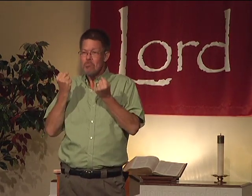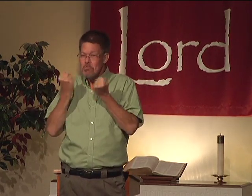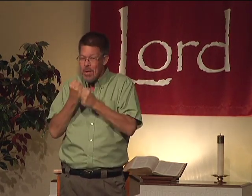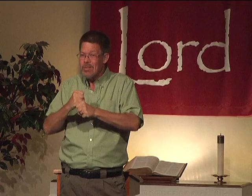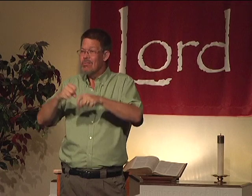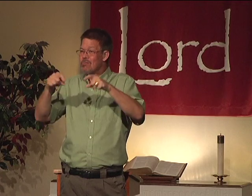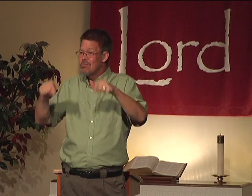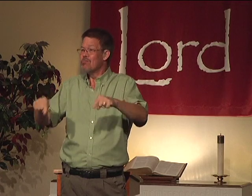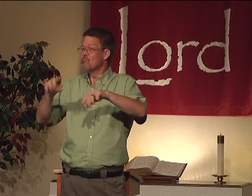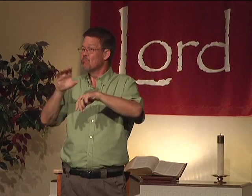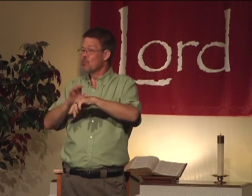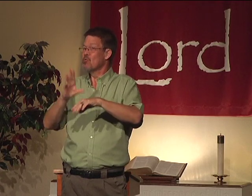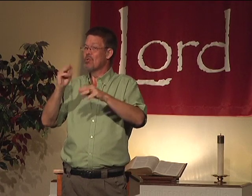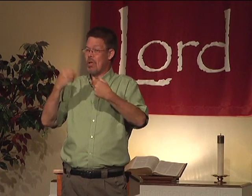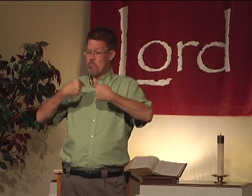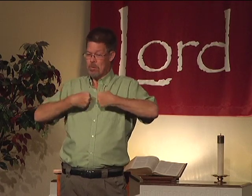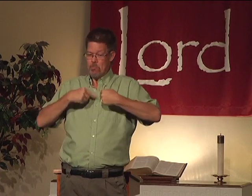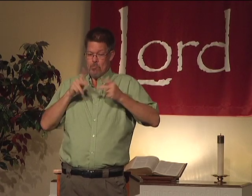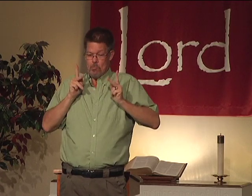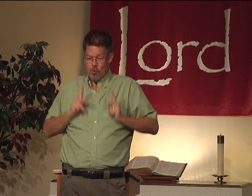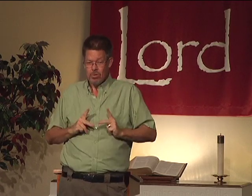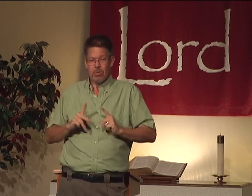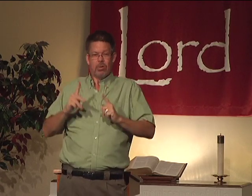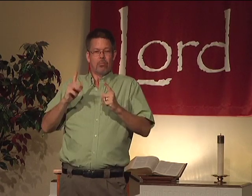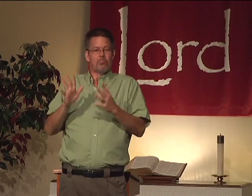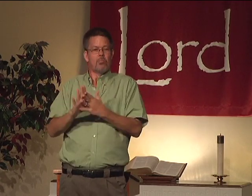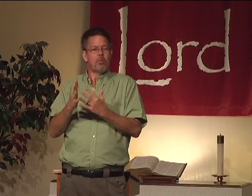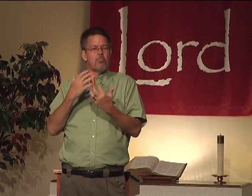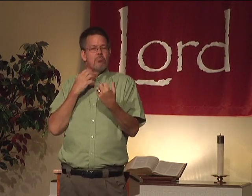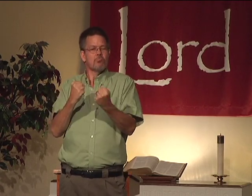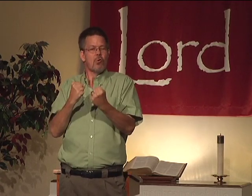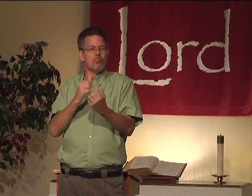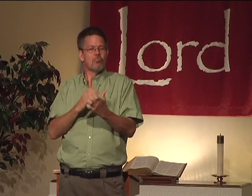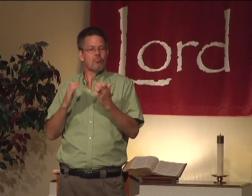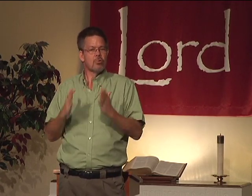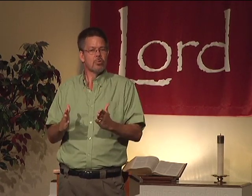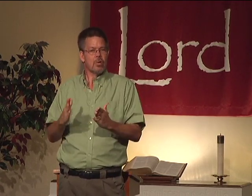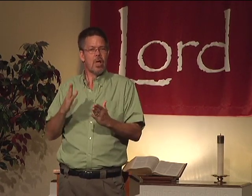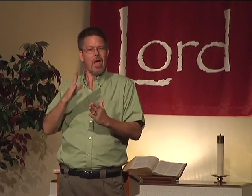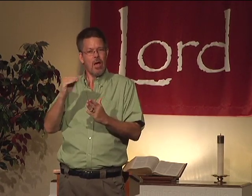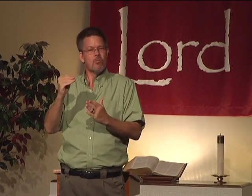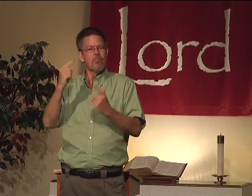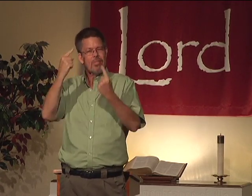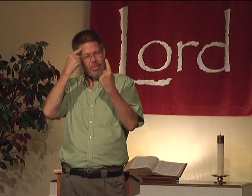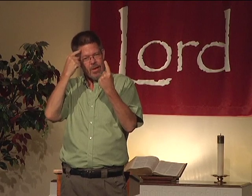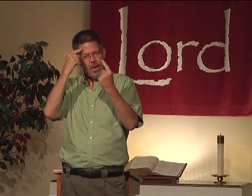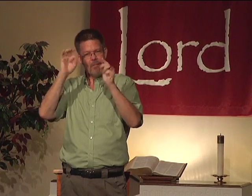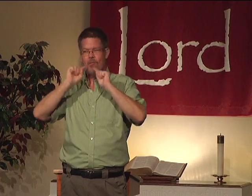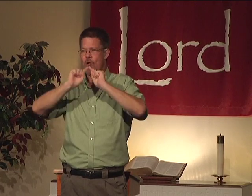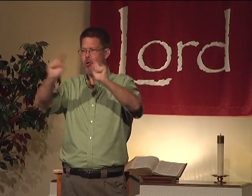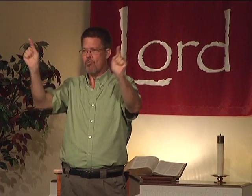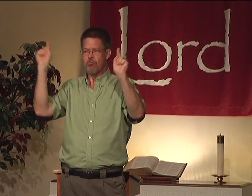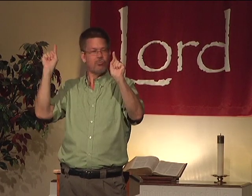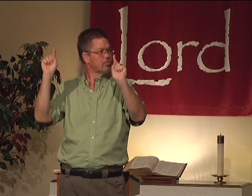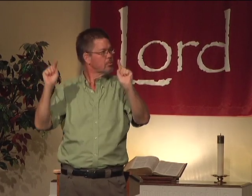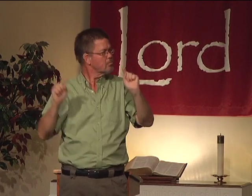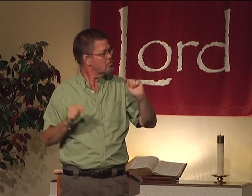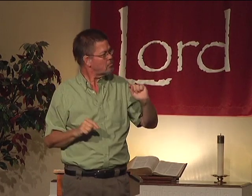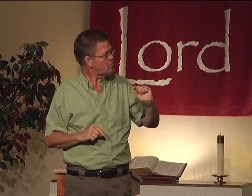Christians. And it would make this church and me personally become stronger Christians. And we would think of